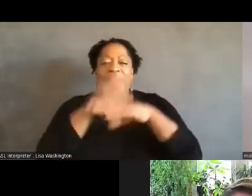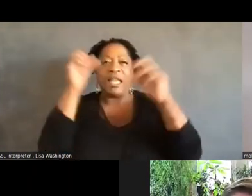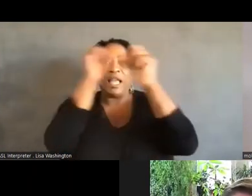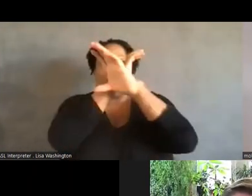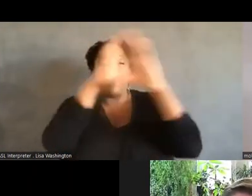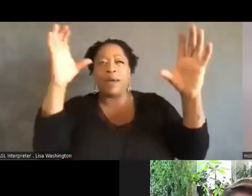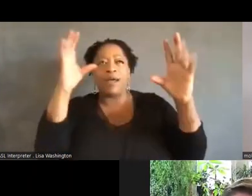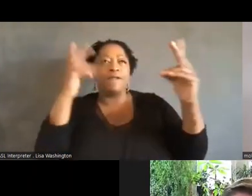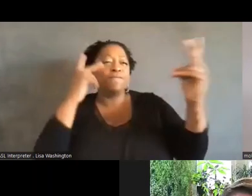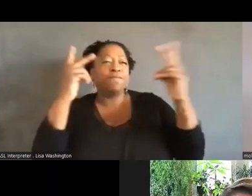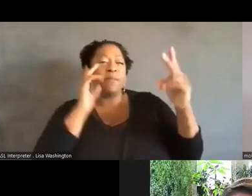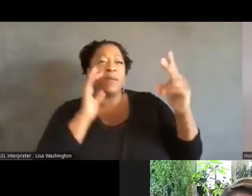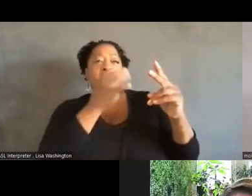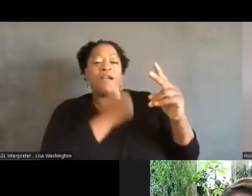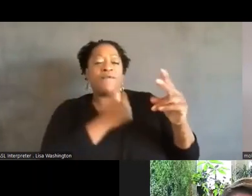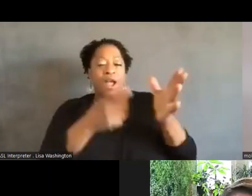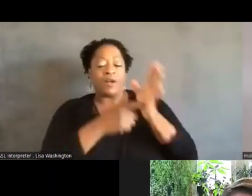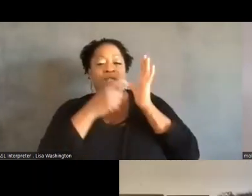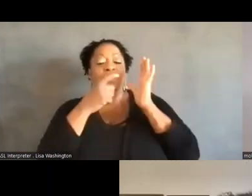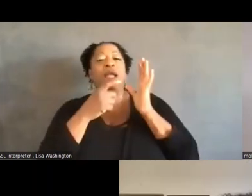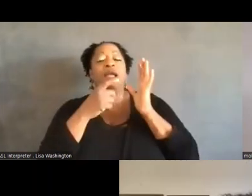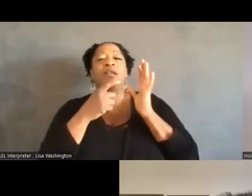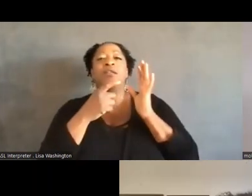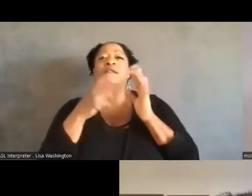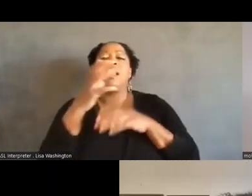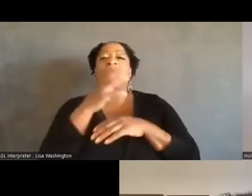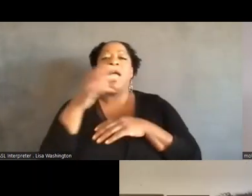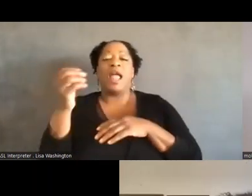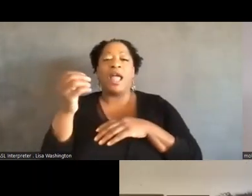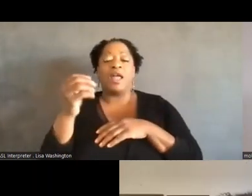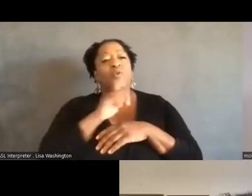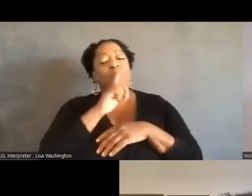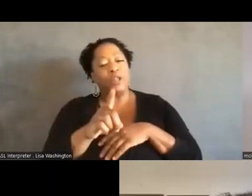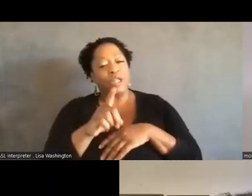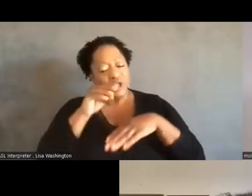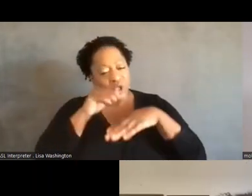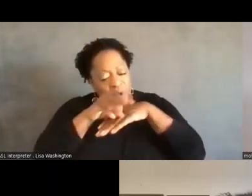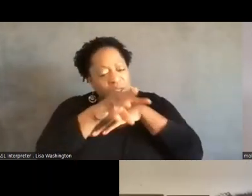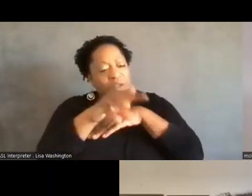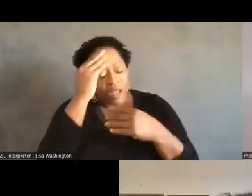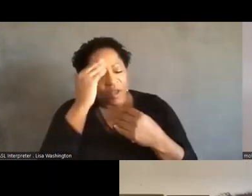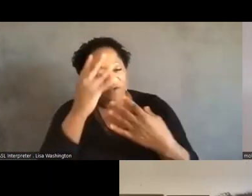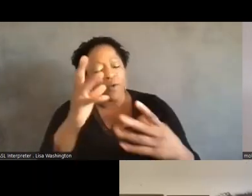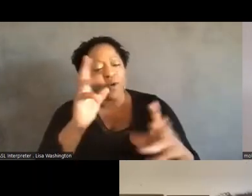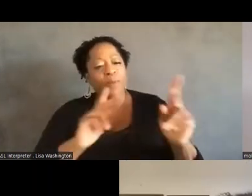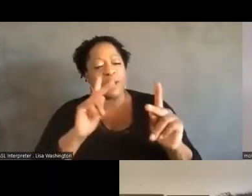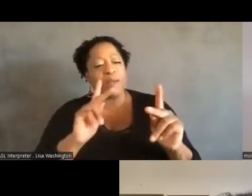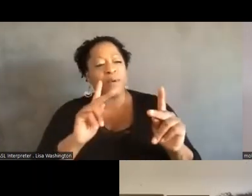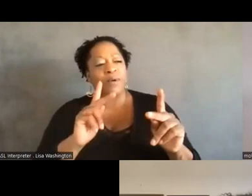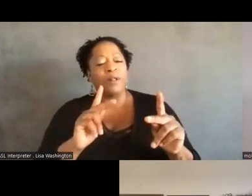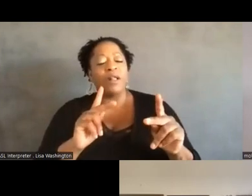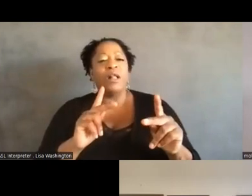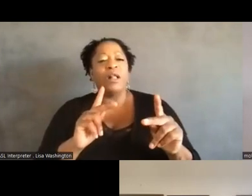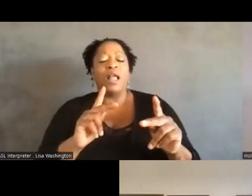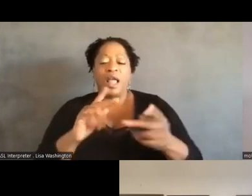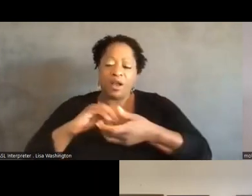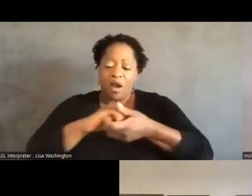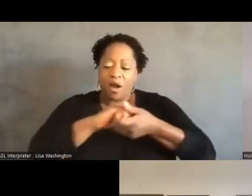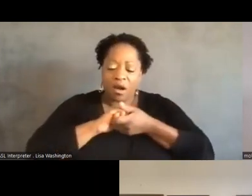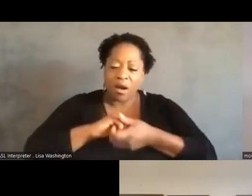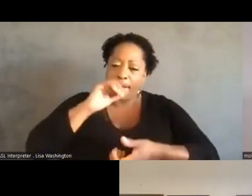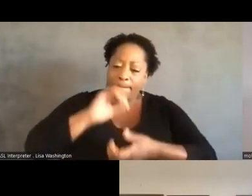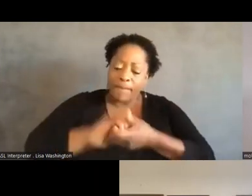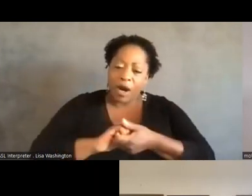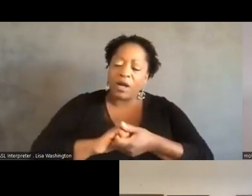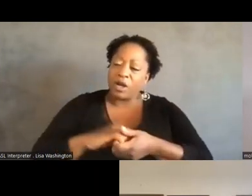reciprocal, uh, process where we're meeting with people to inform the demands and, and our coalition partners, um, to